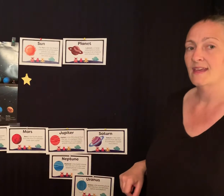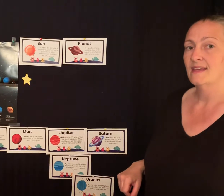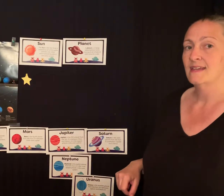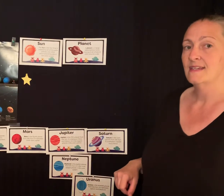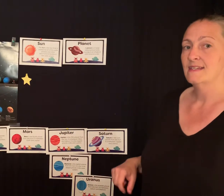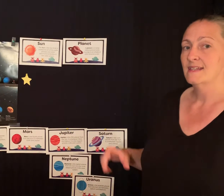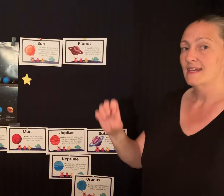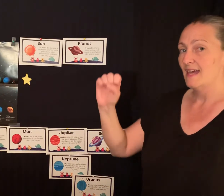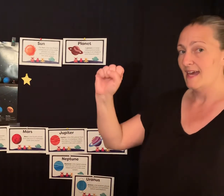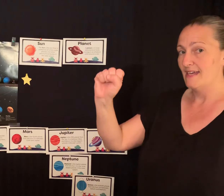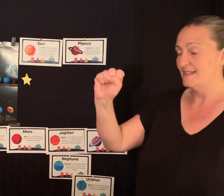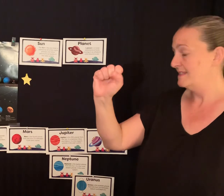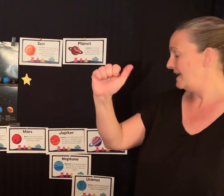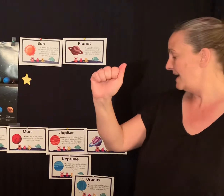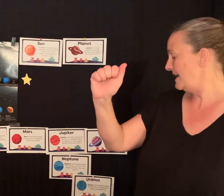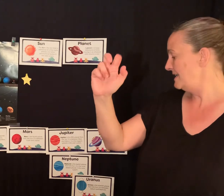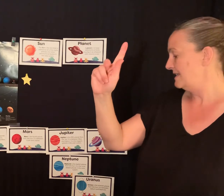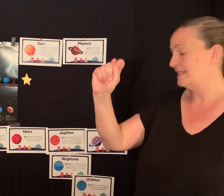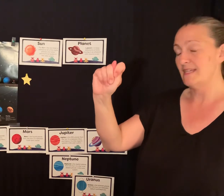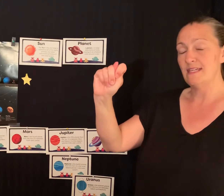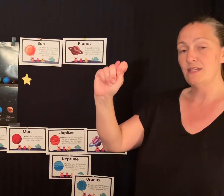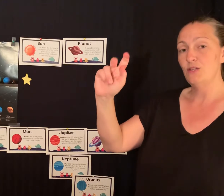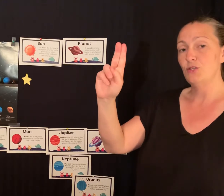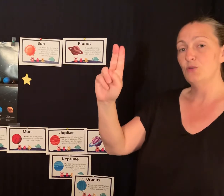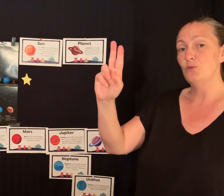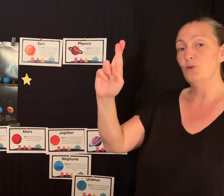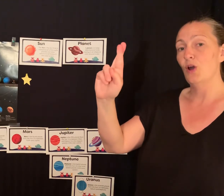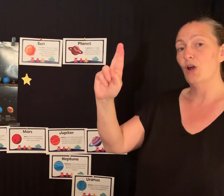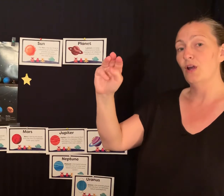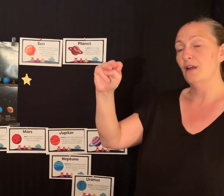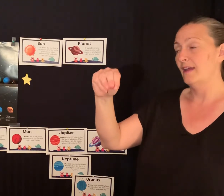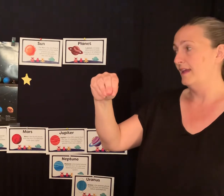S-A-T-U-R-N.